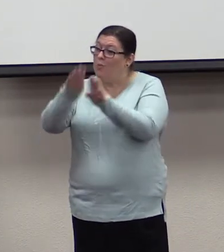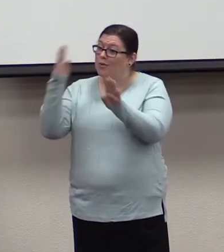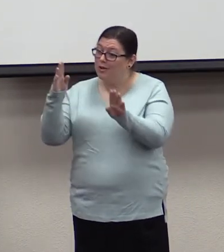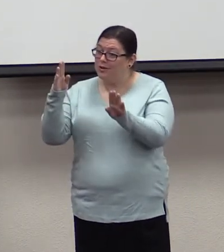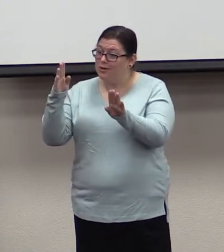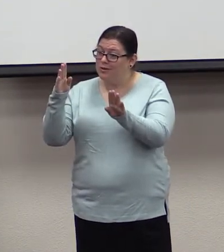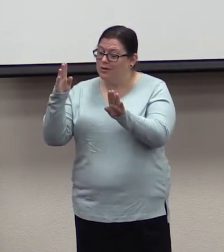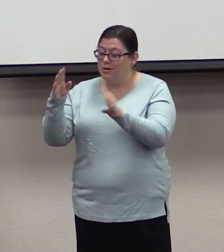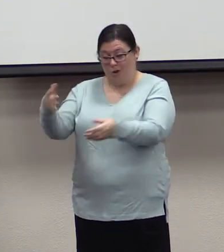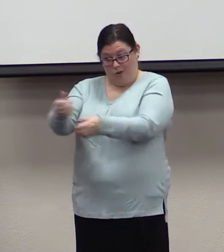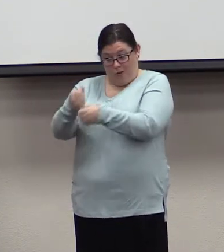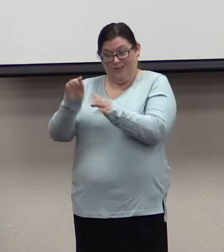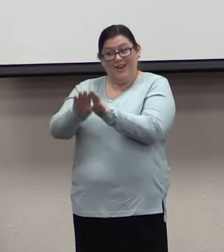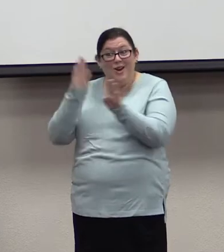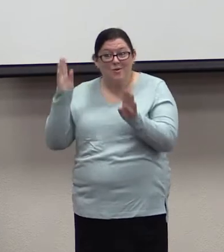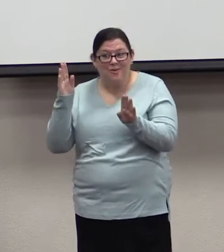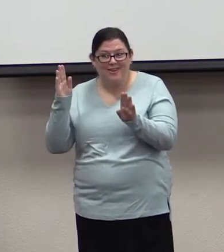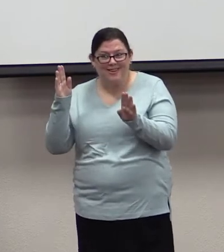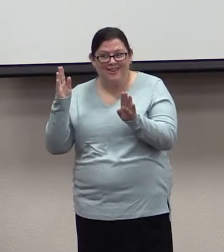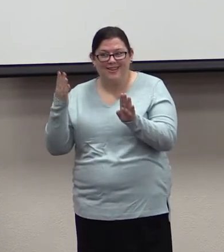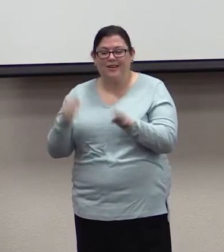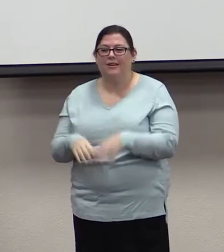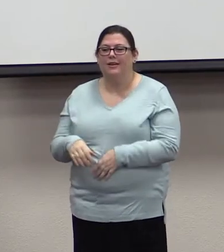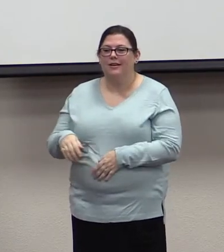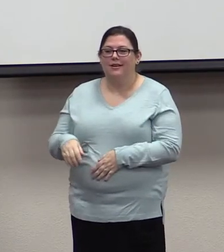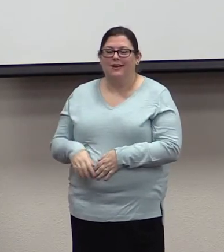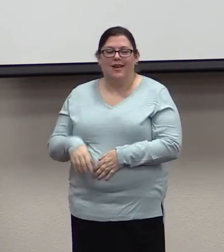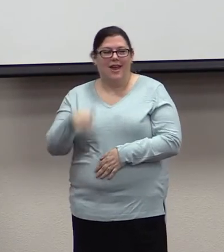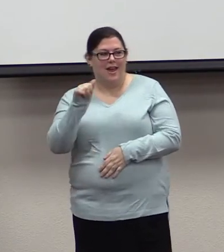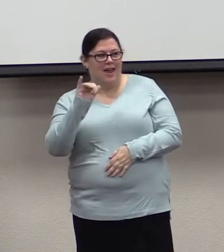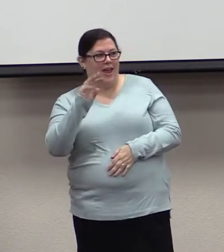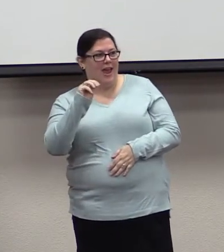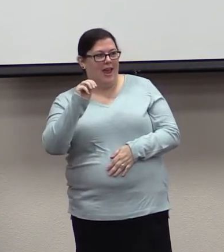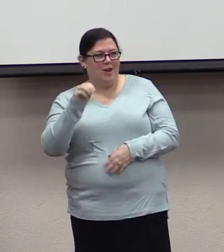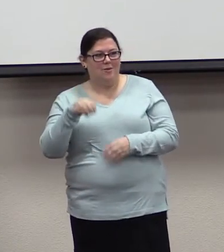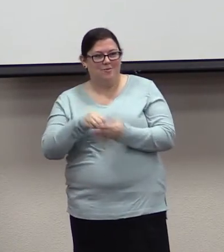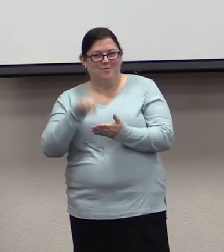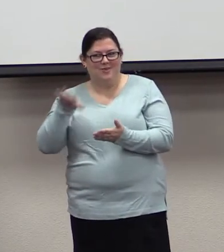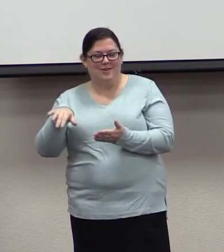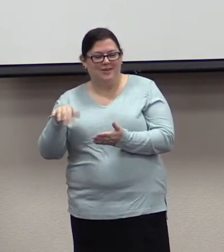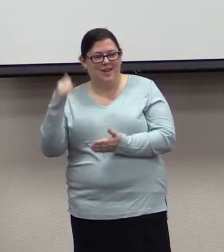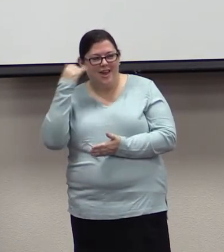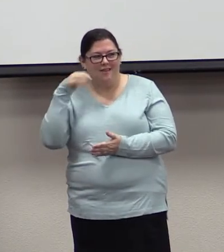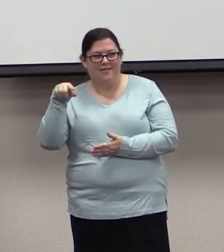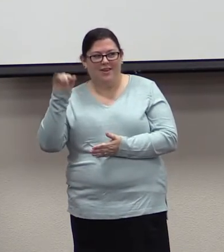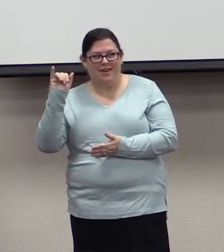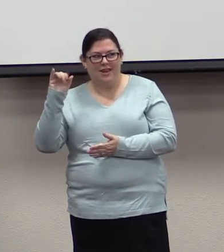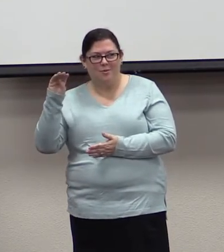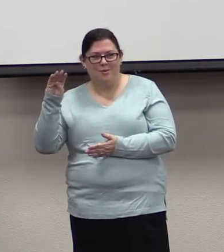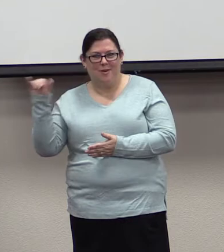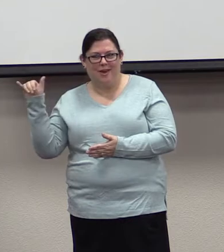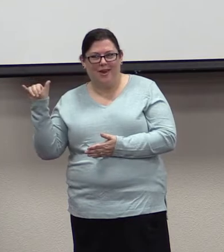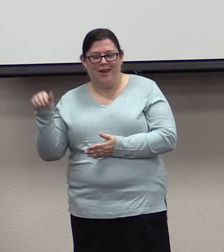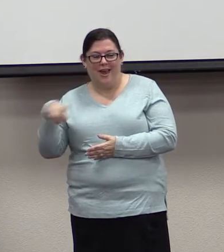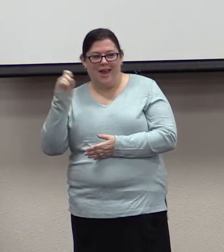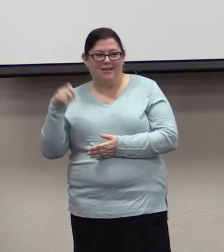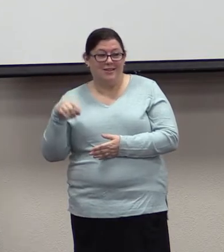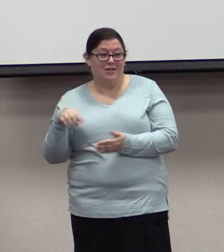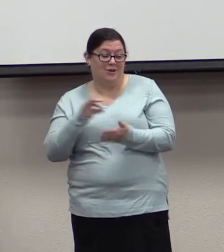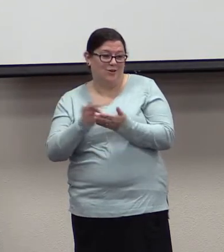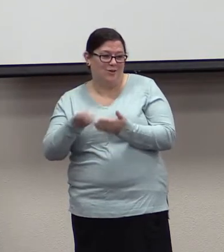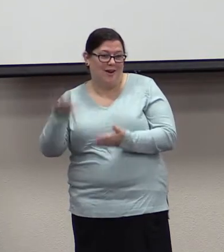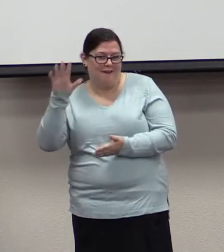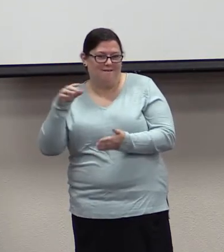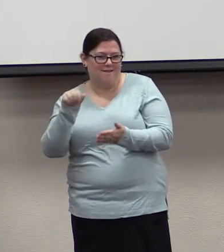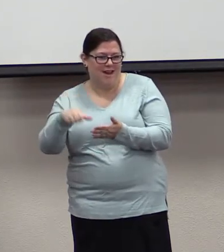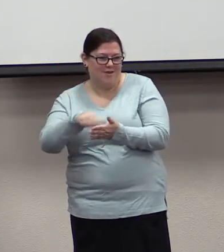Amers, if Gibby asks you to write a five-page sermon for homework, write the five-page sermon. Okay, that